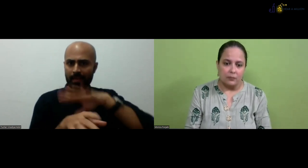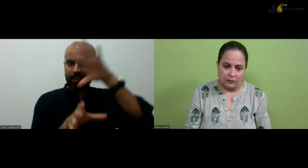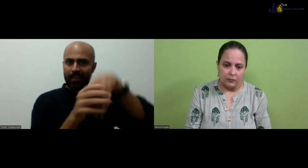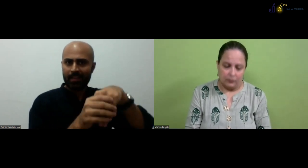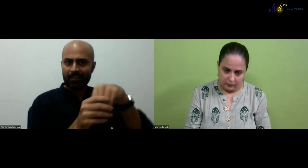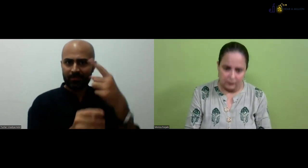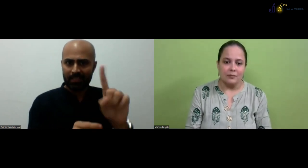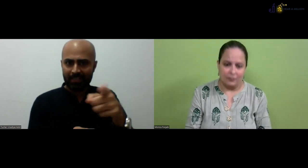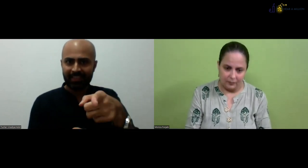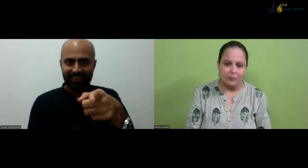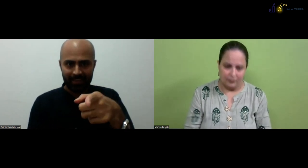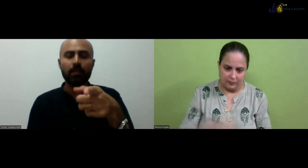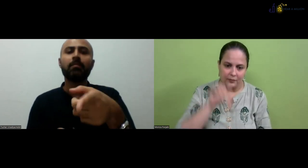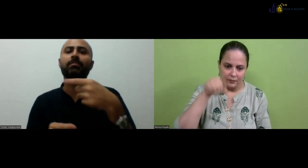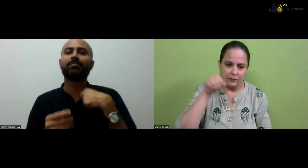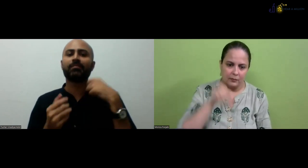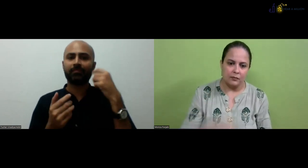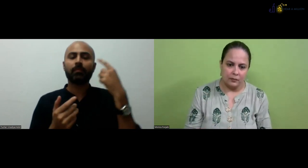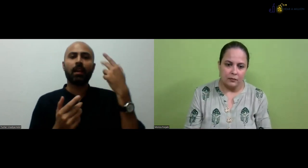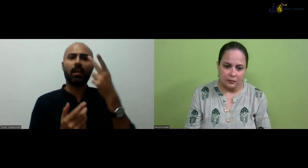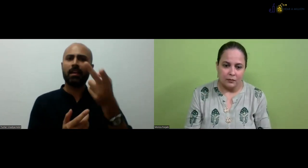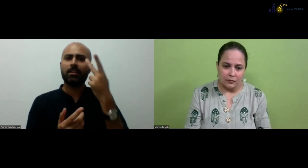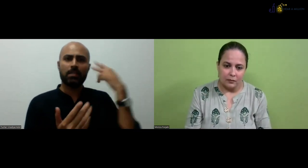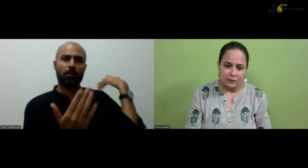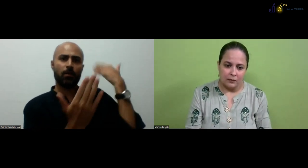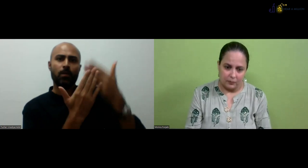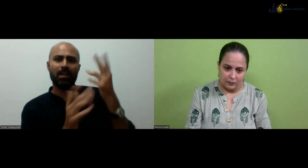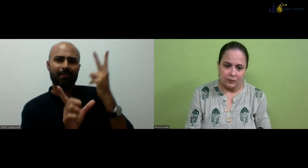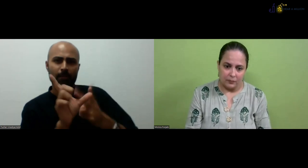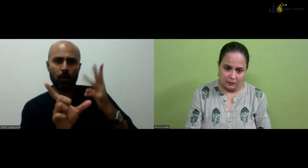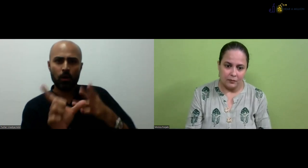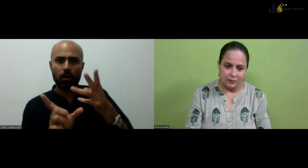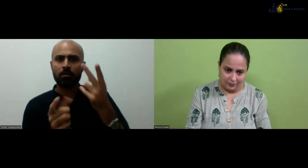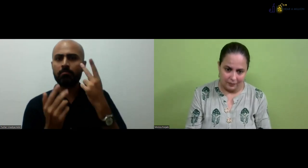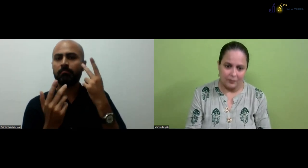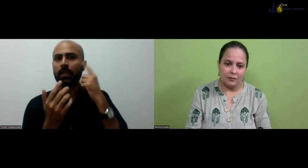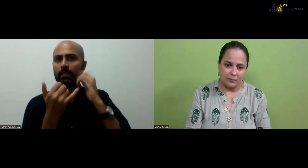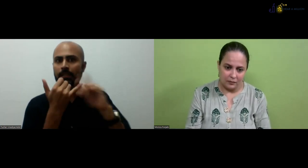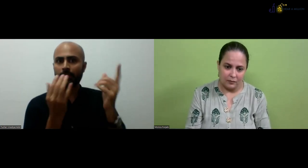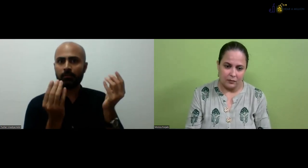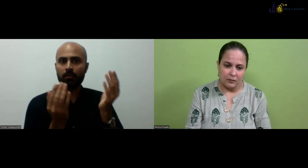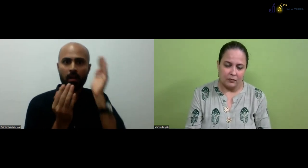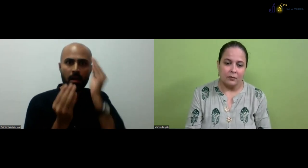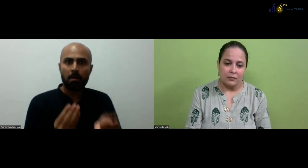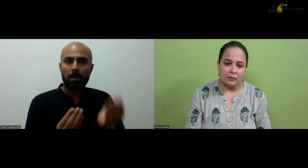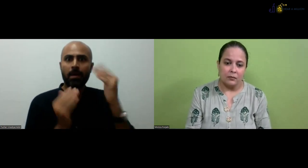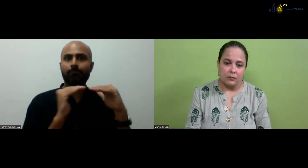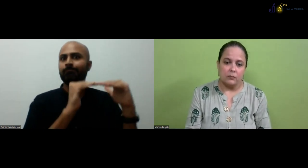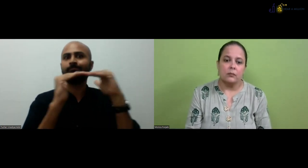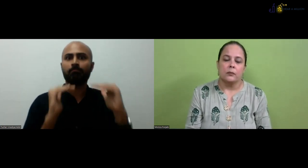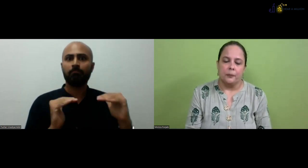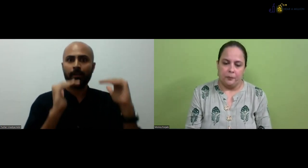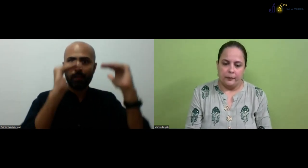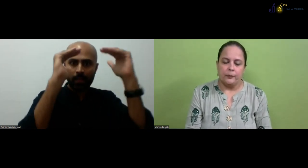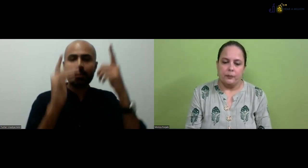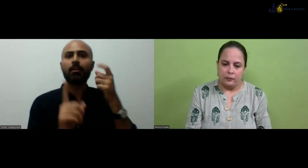the ISL committee, you would be a member, right? So what I have observed from the past two, three years, there